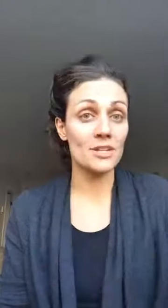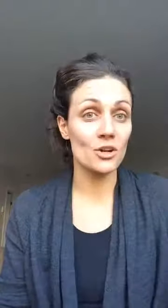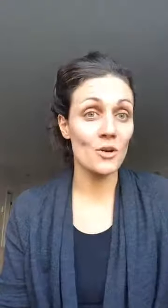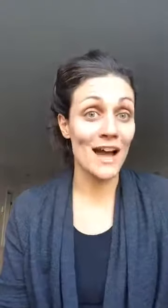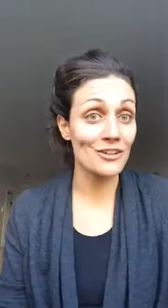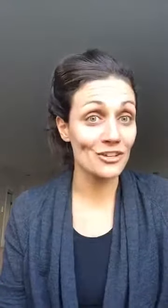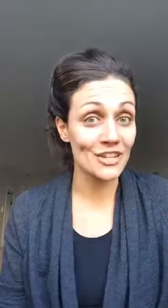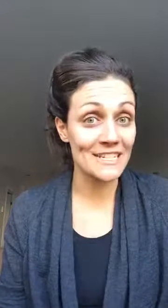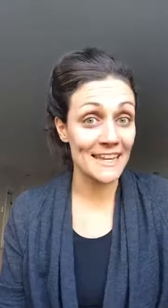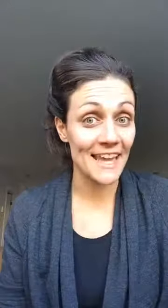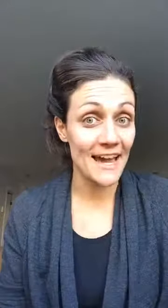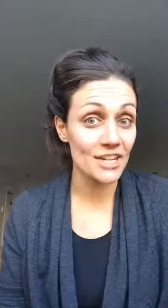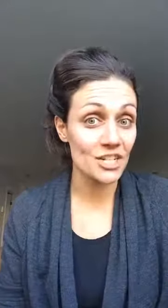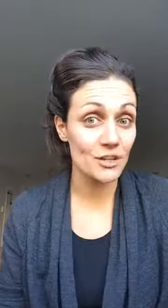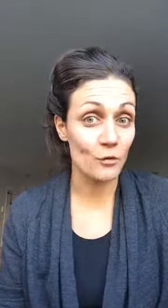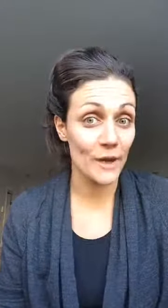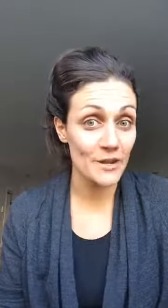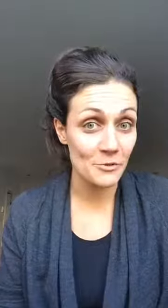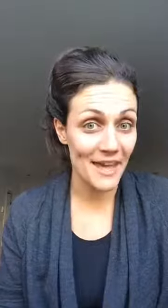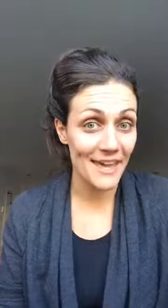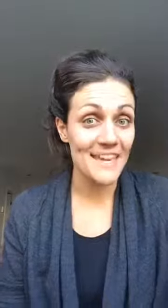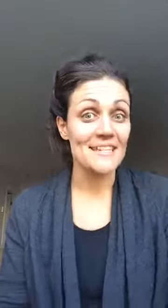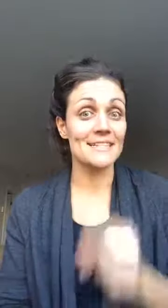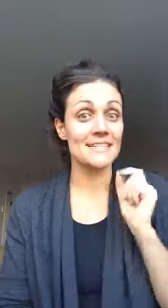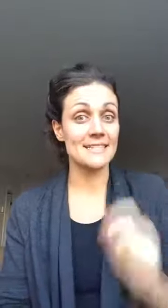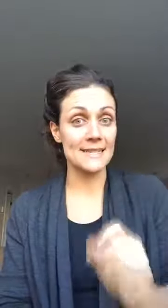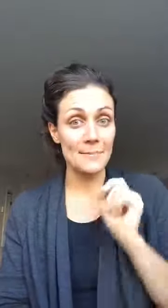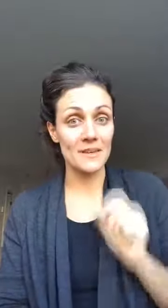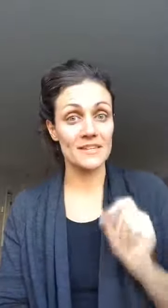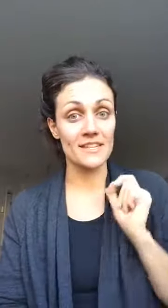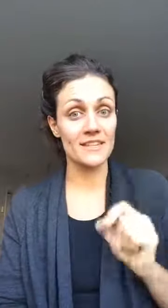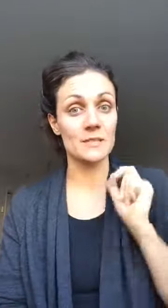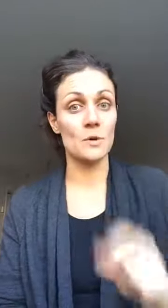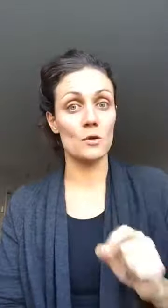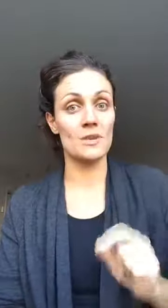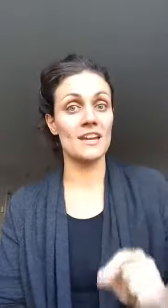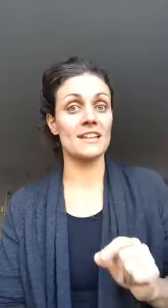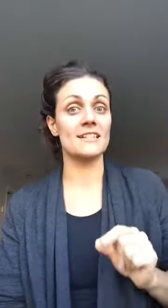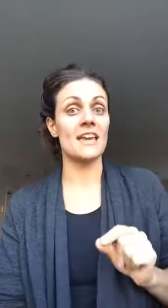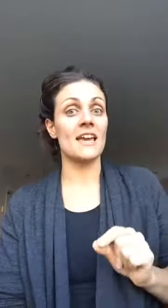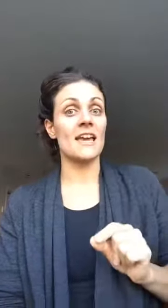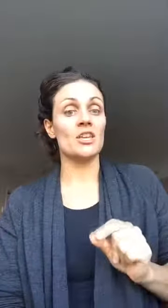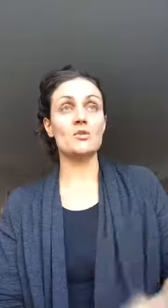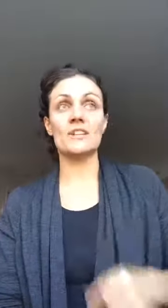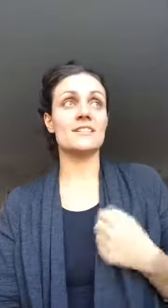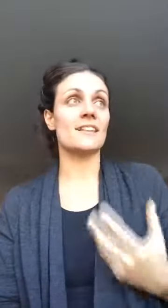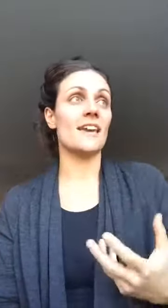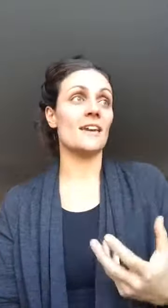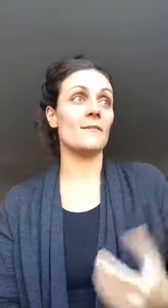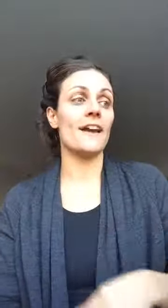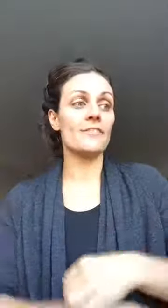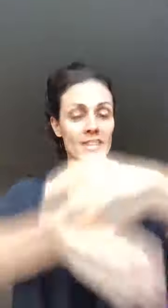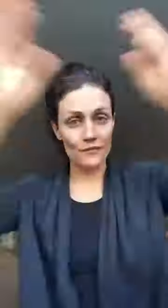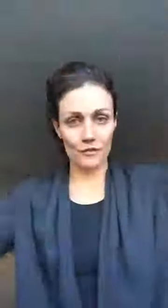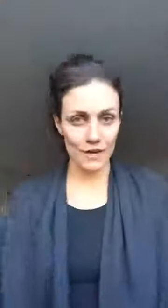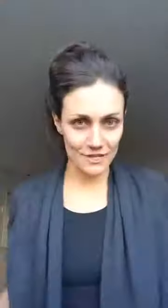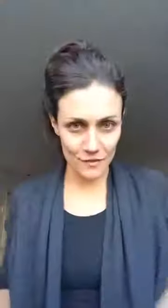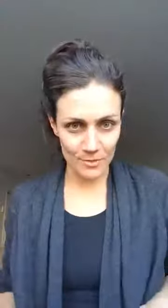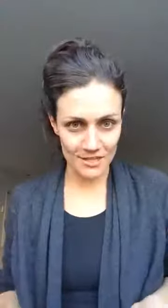know how you're going to take action right away to step into this mode because you could say for every day for the rest of your business